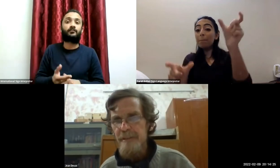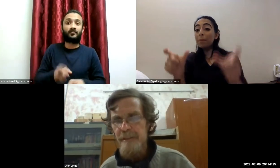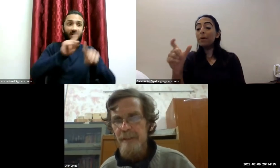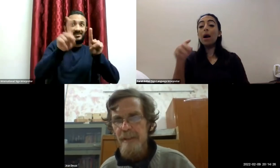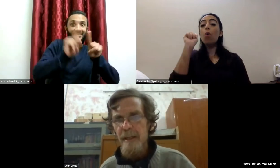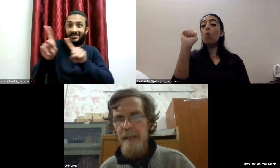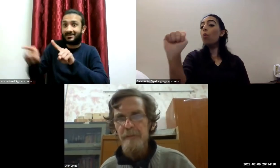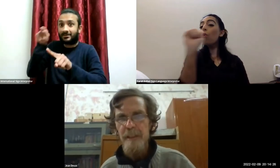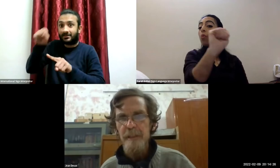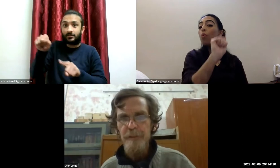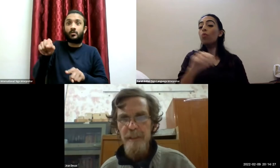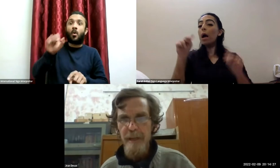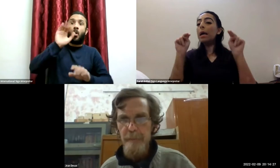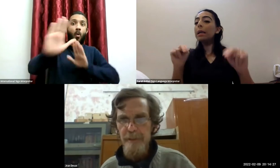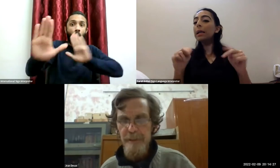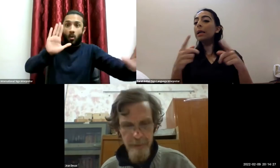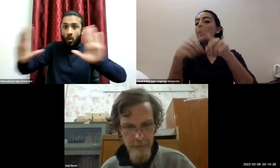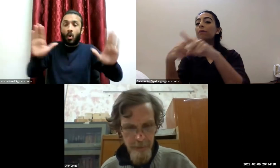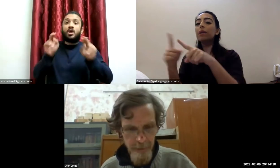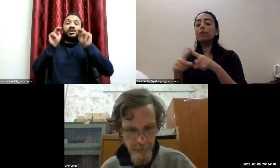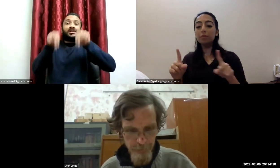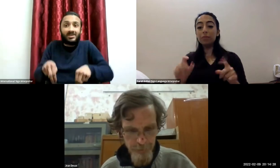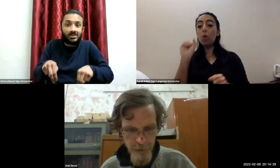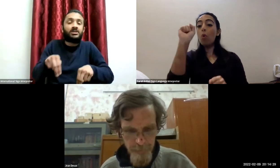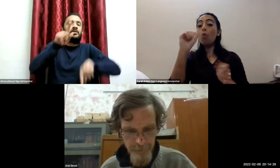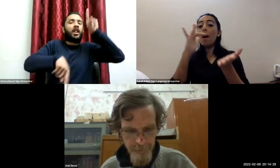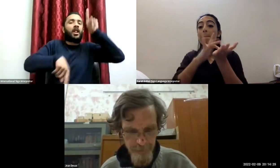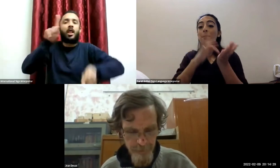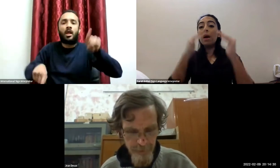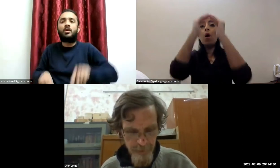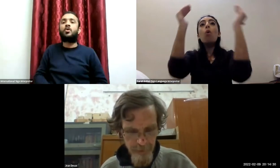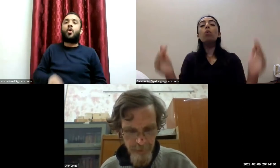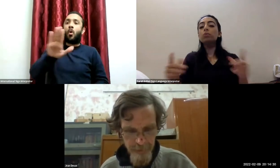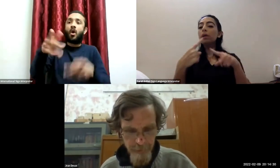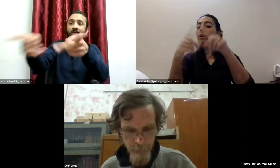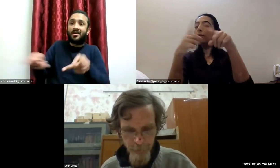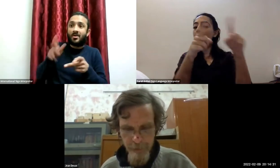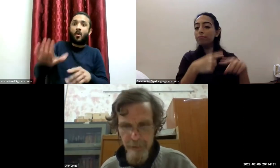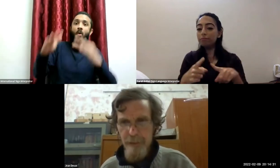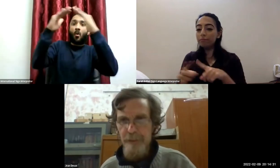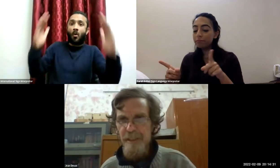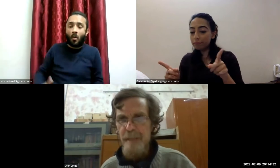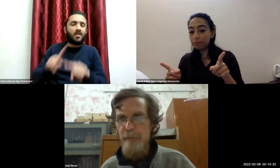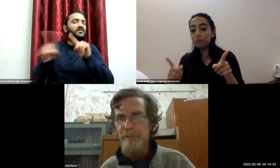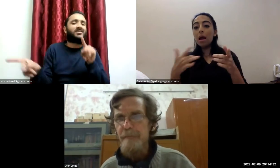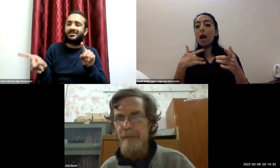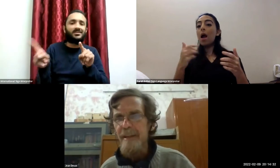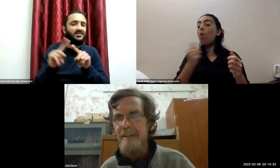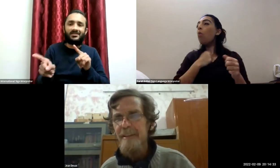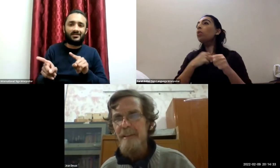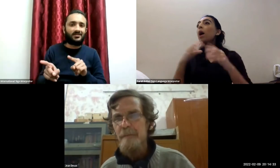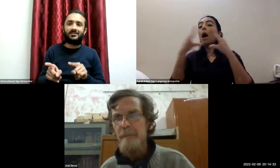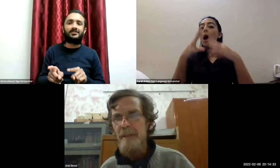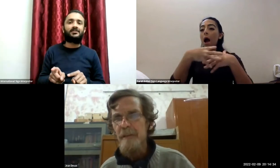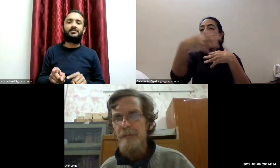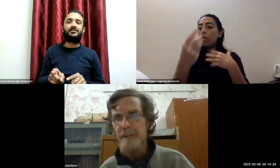needs living in different environments in different circumstances and therefore the same amount of money